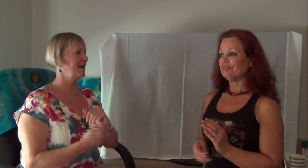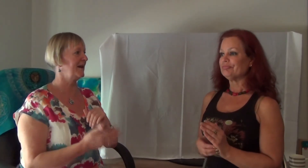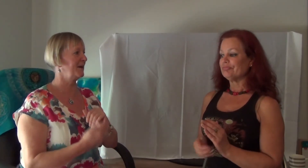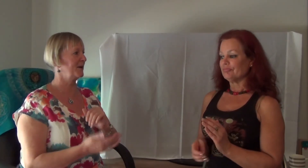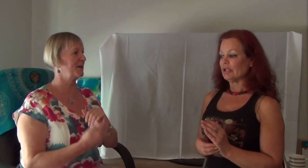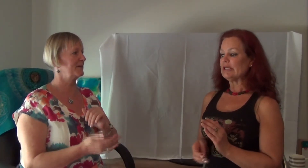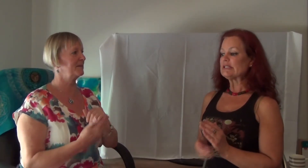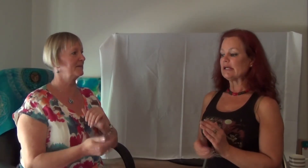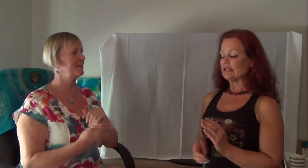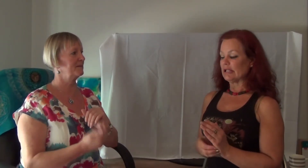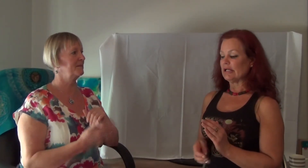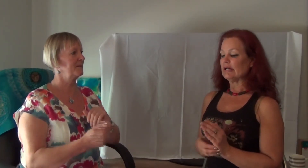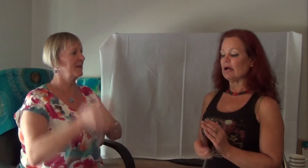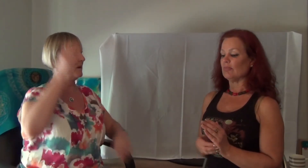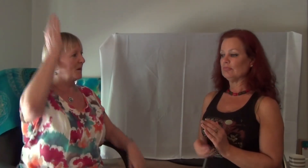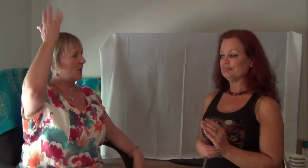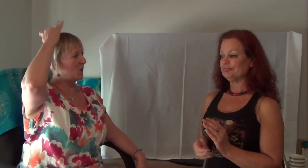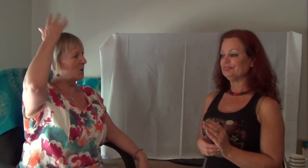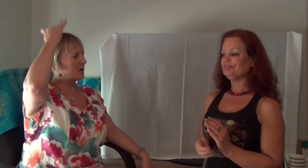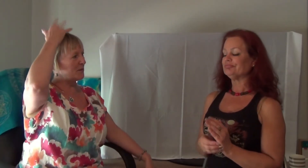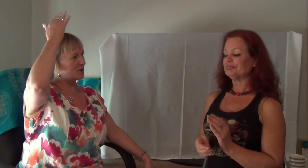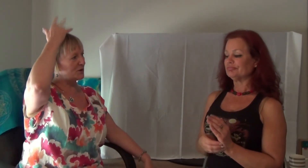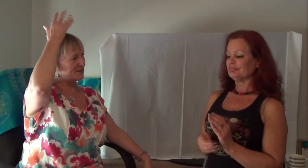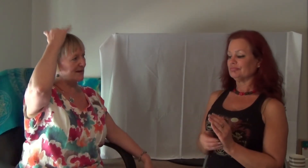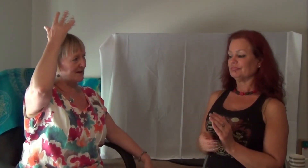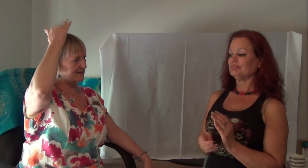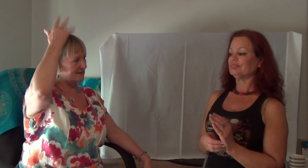and letting it go. All the emotional scars.